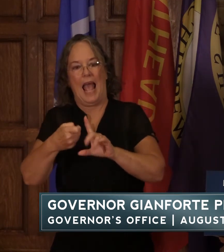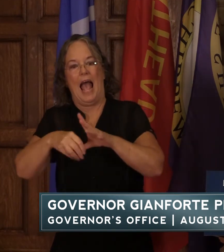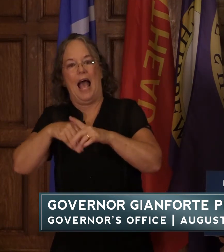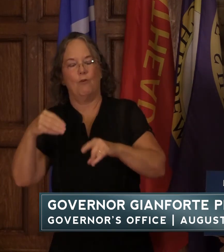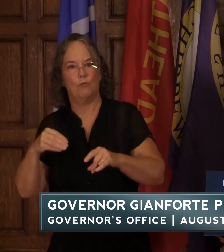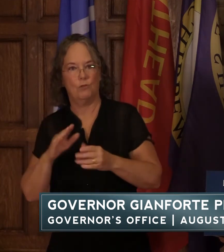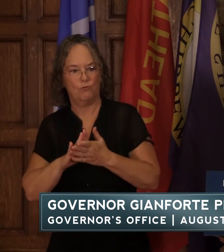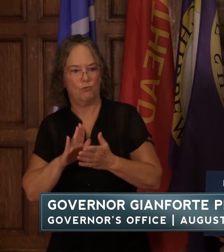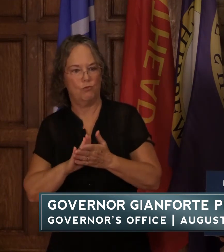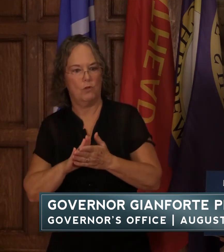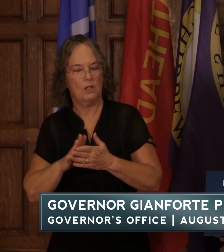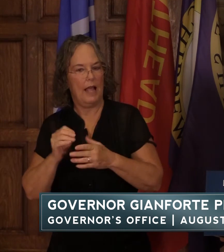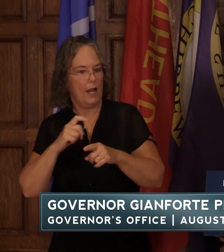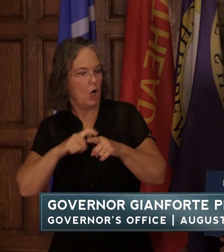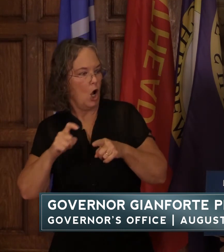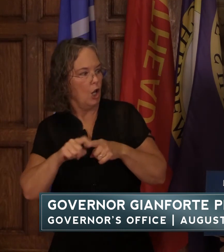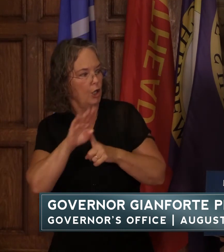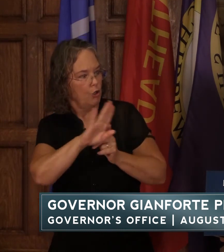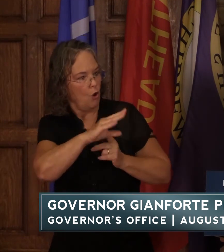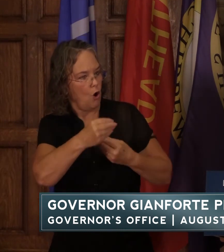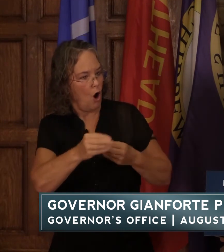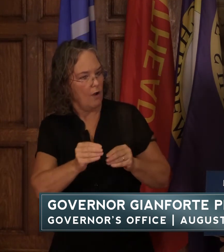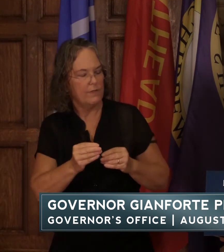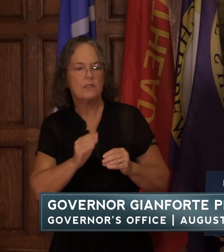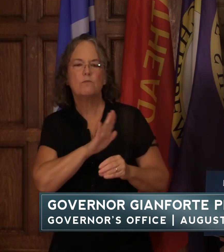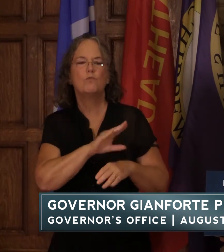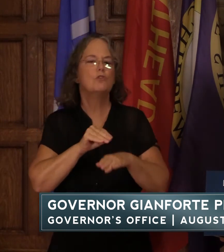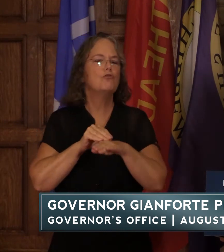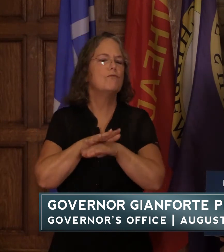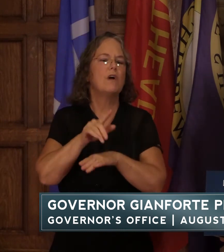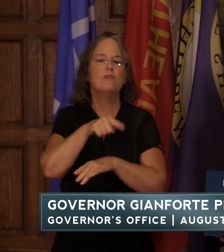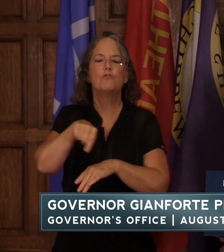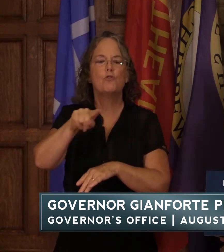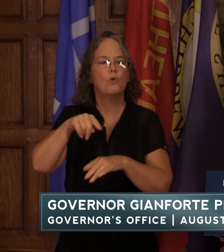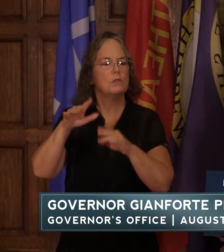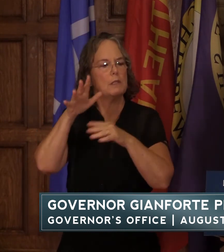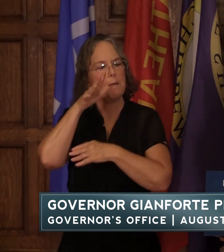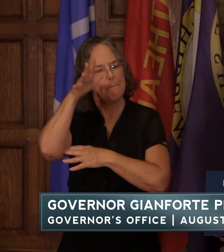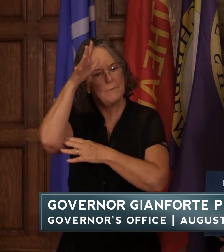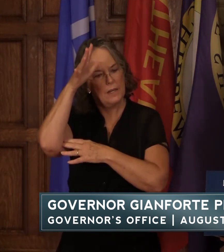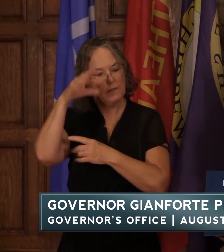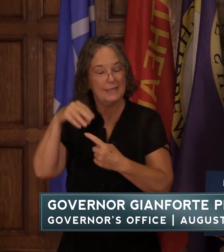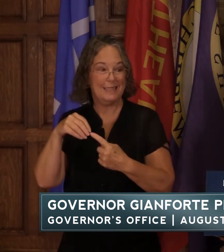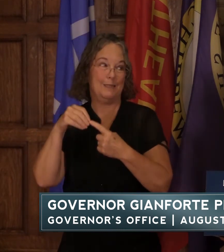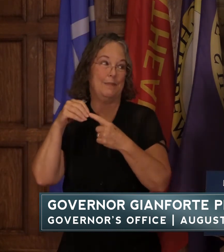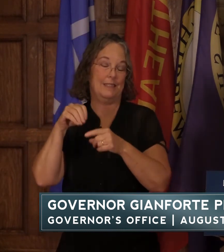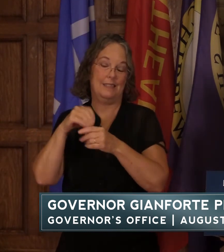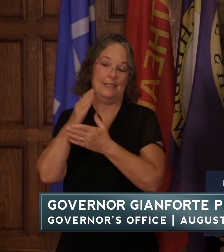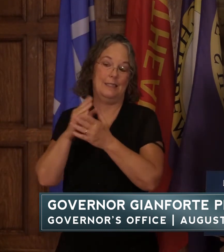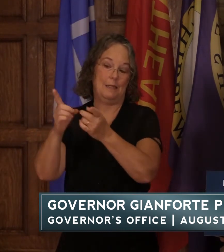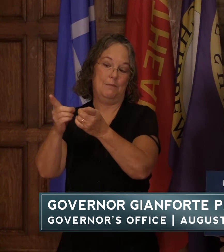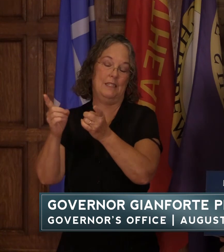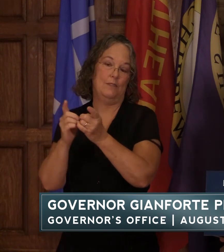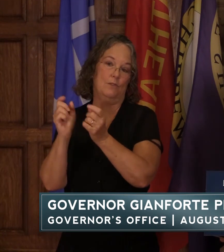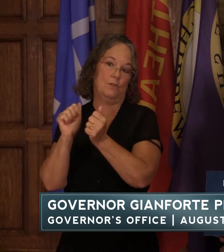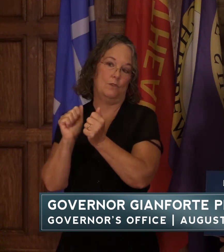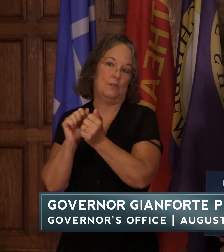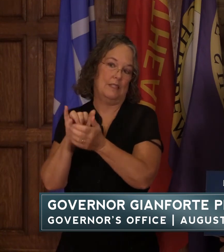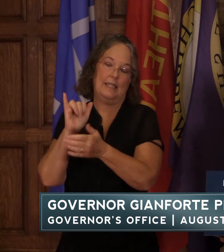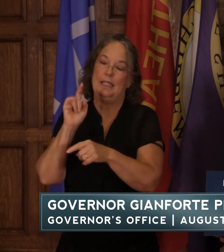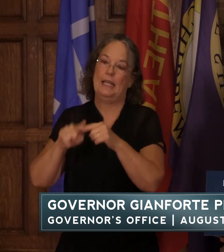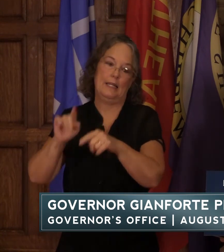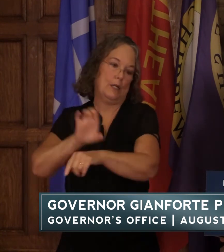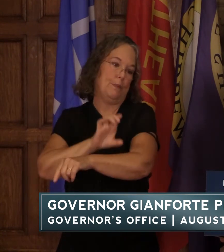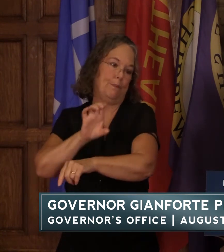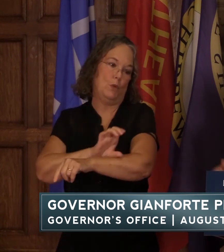understand they're calling your office as well what would your advice be to parents in that situation uh particularly in some of the districts where remote learning is not an option